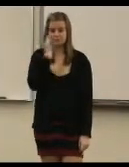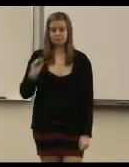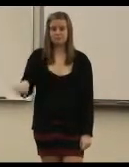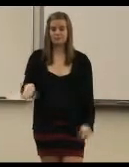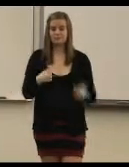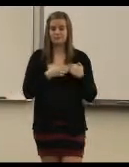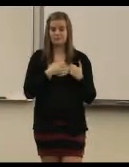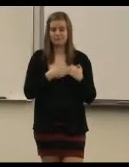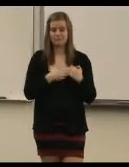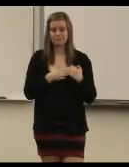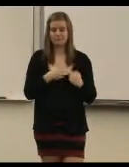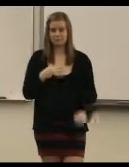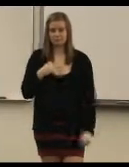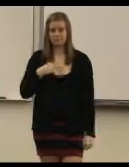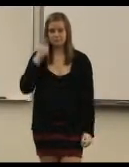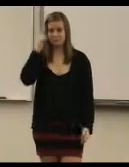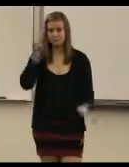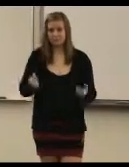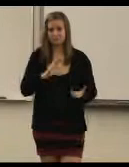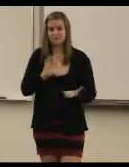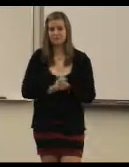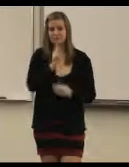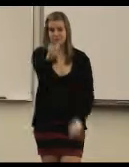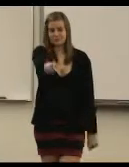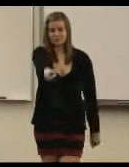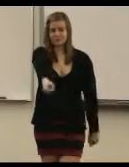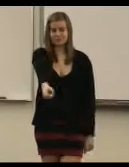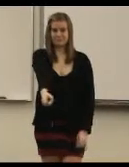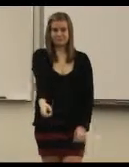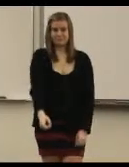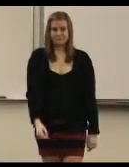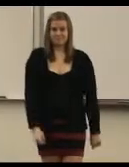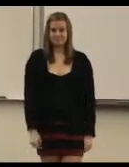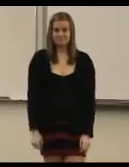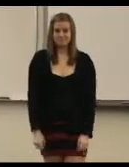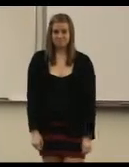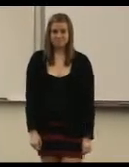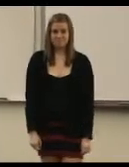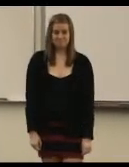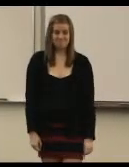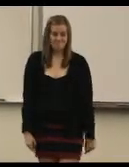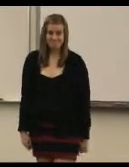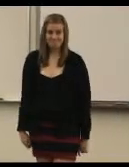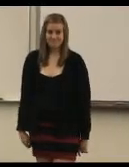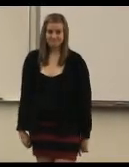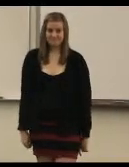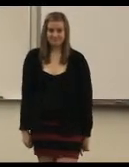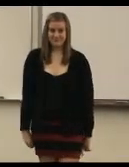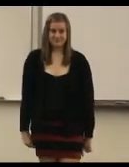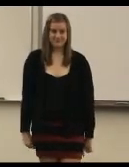Who cares baby, I think I want to marry you. You can will you thingsblip. This